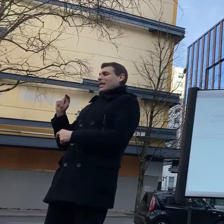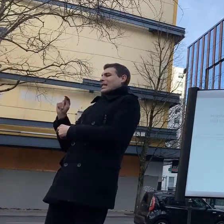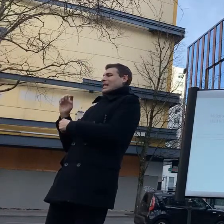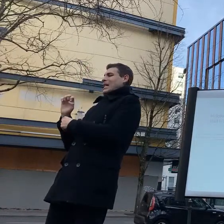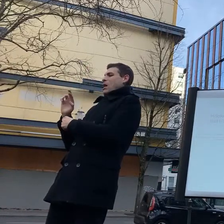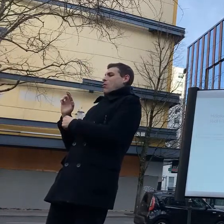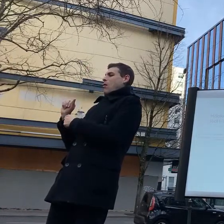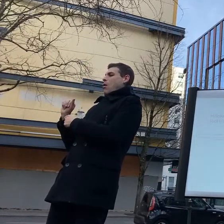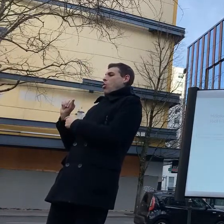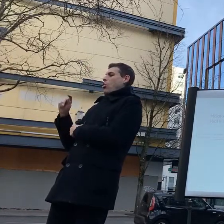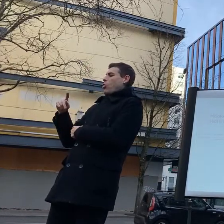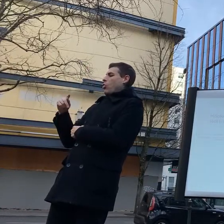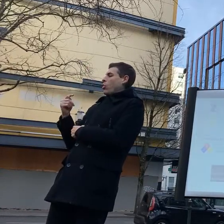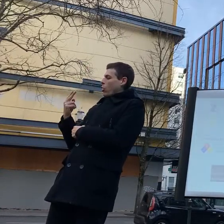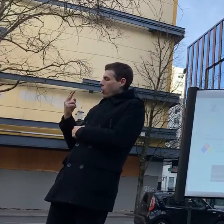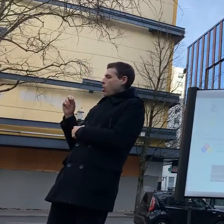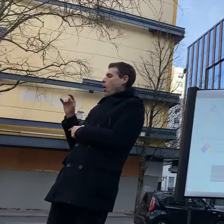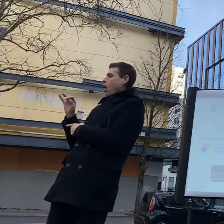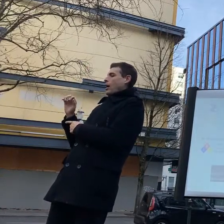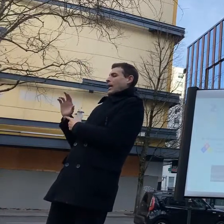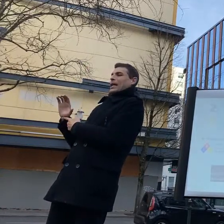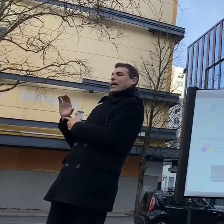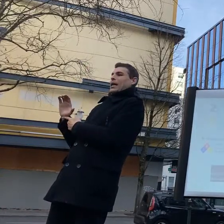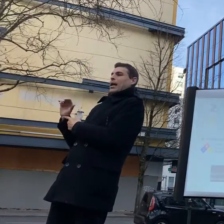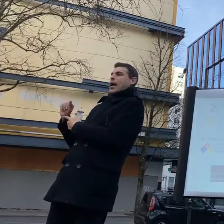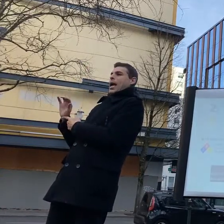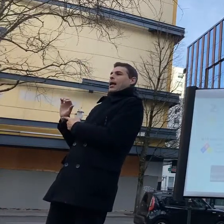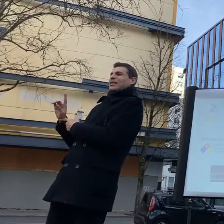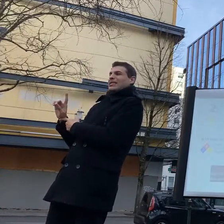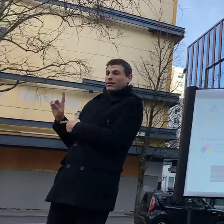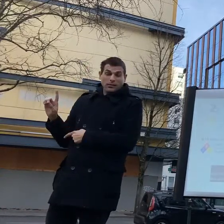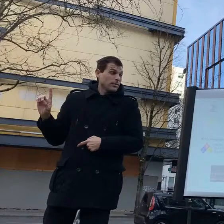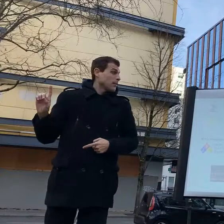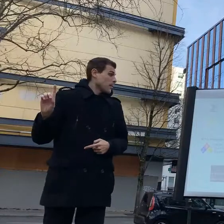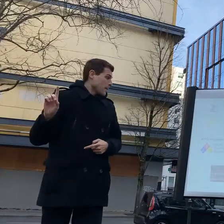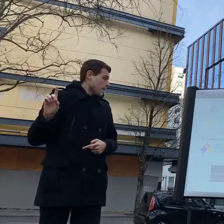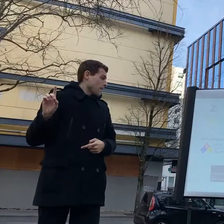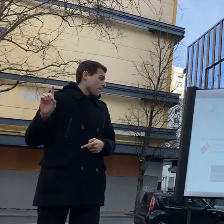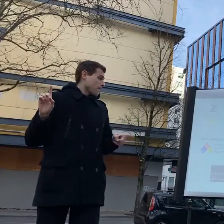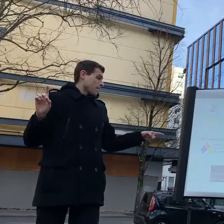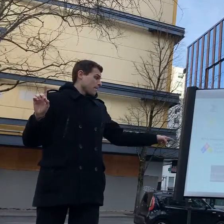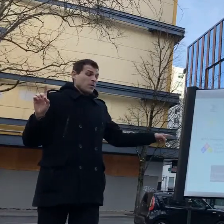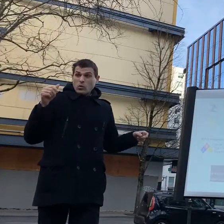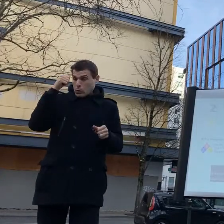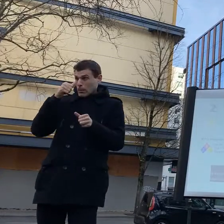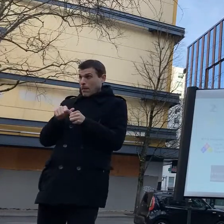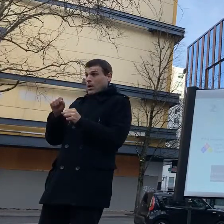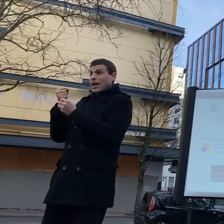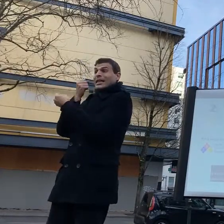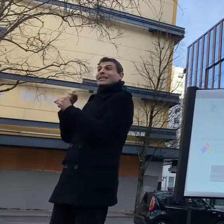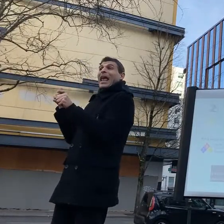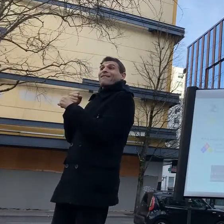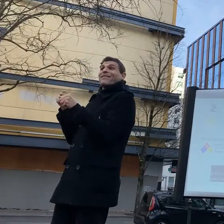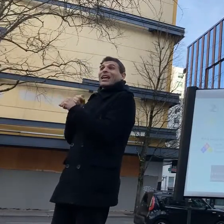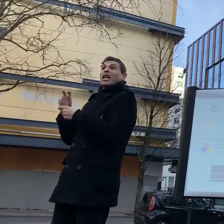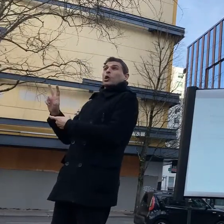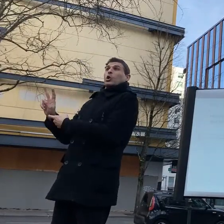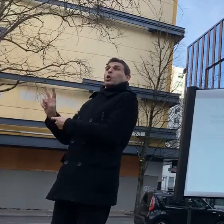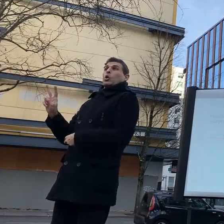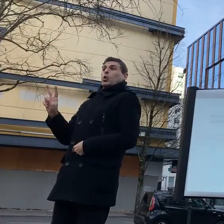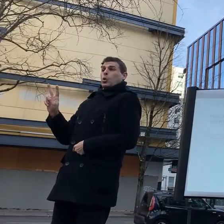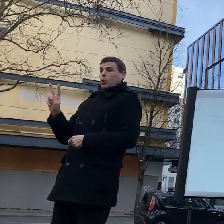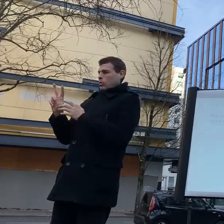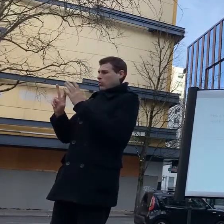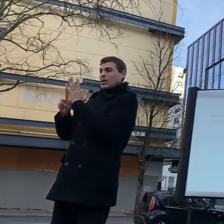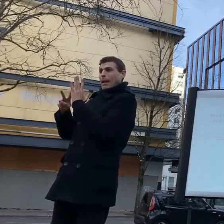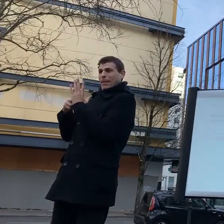smoke word for word and putting them in their reporting right then what gets reported out not only to the people that were here but